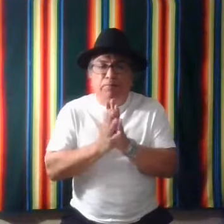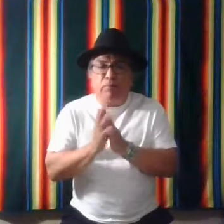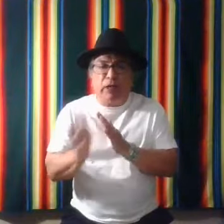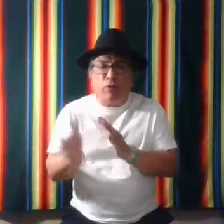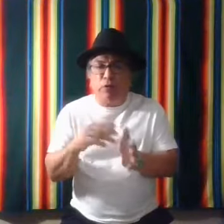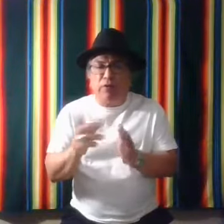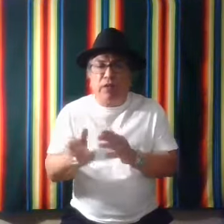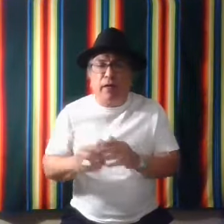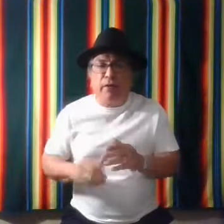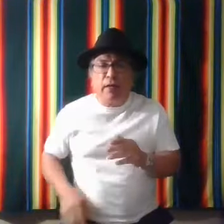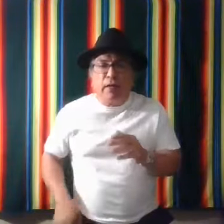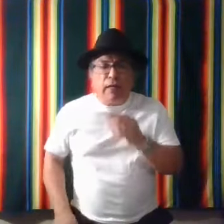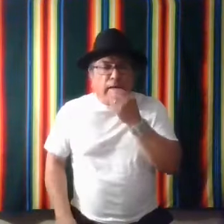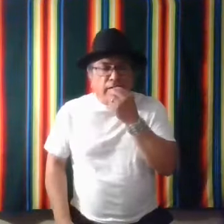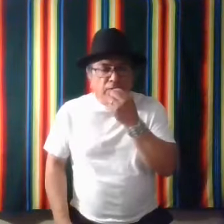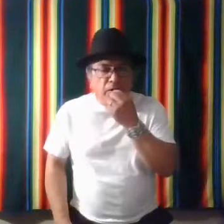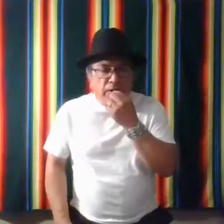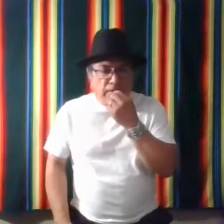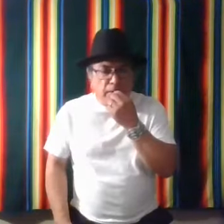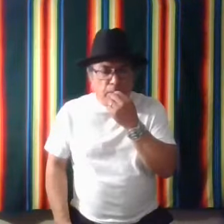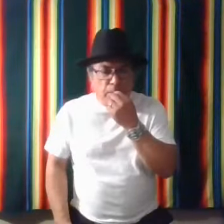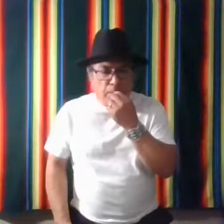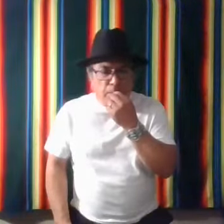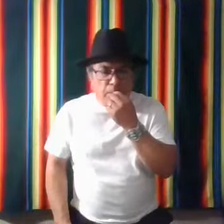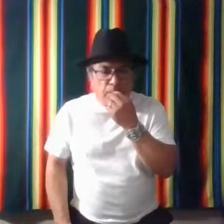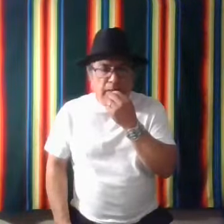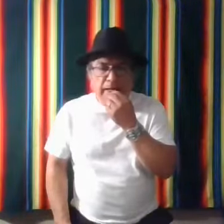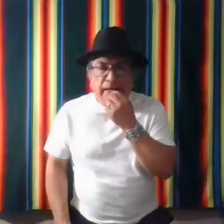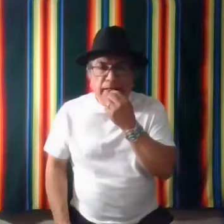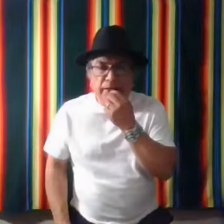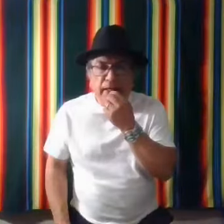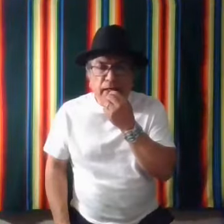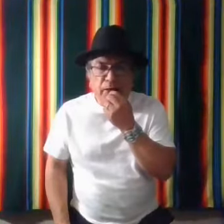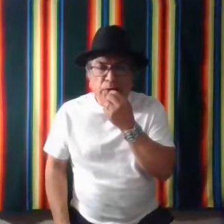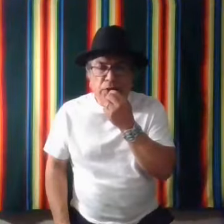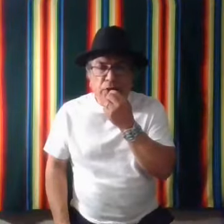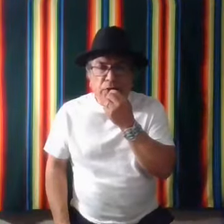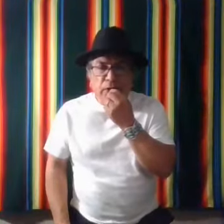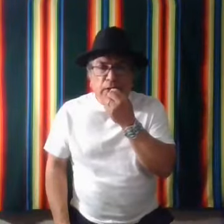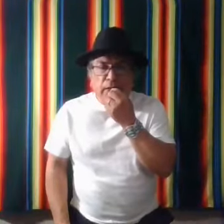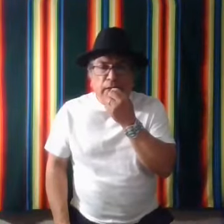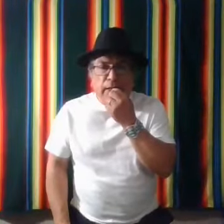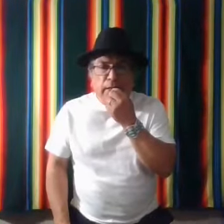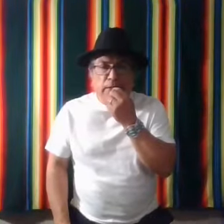like North and South. And as far as saying that in sign language is